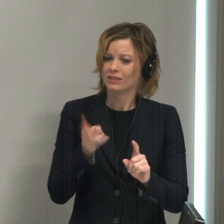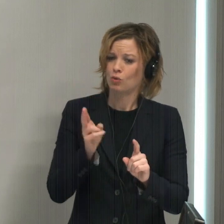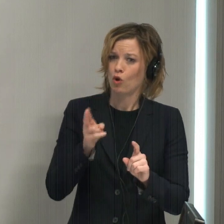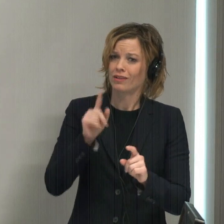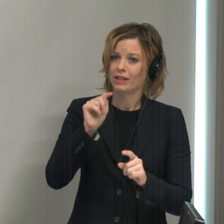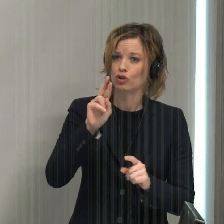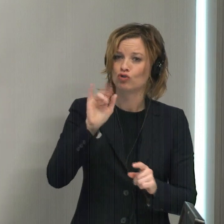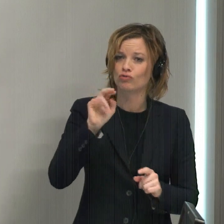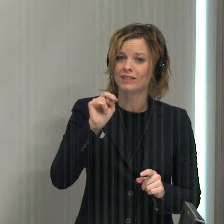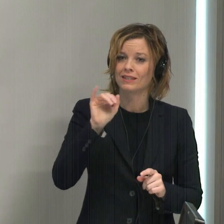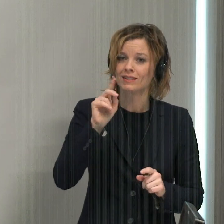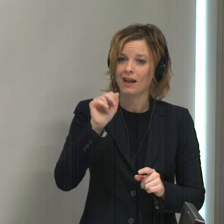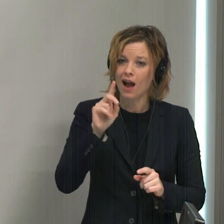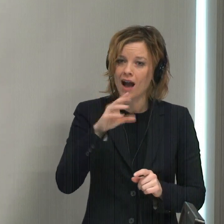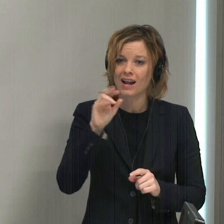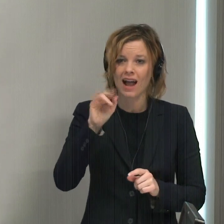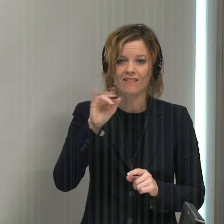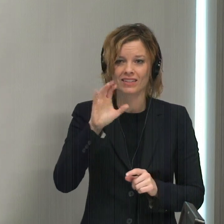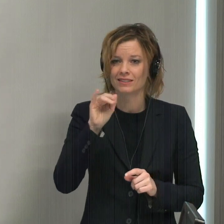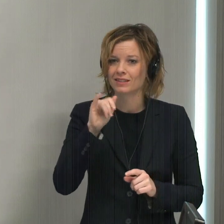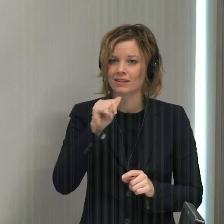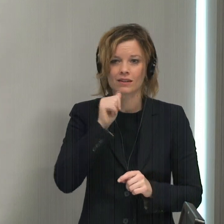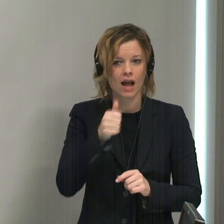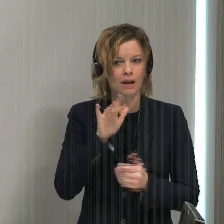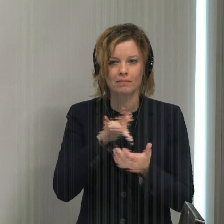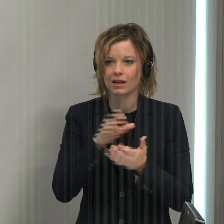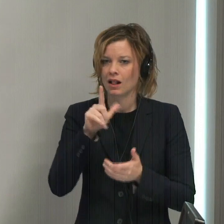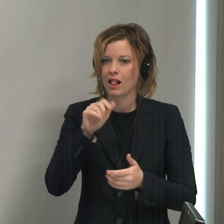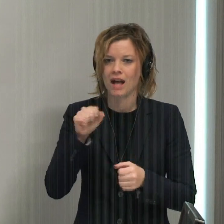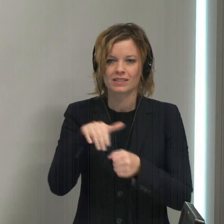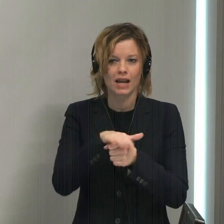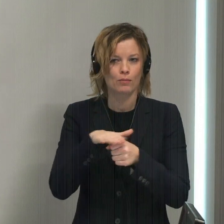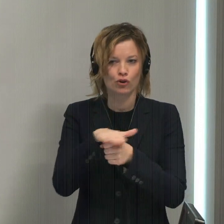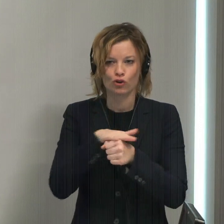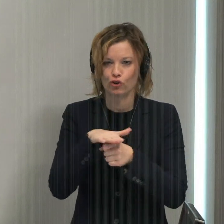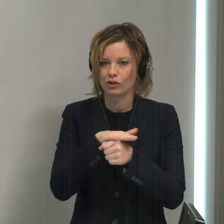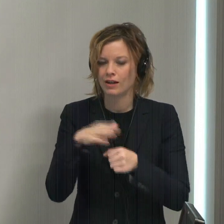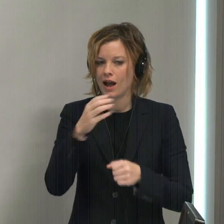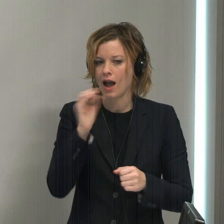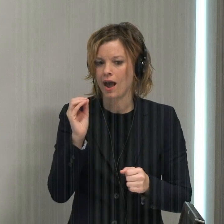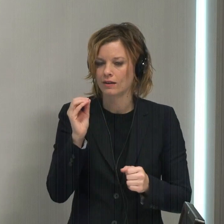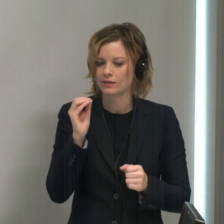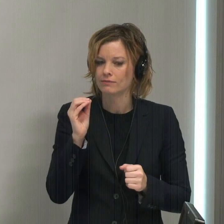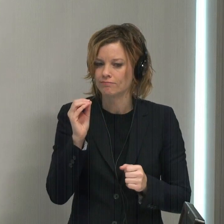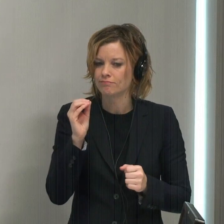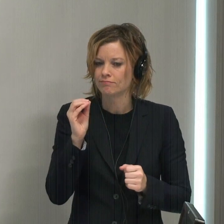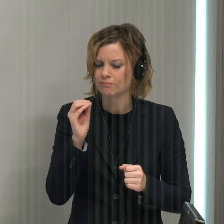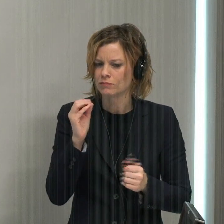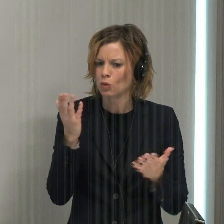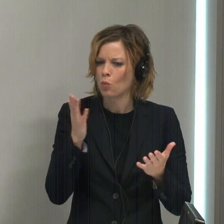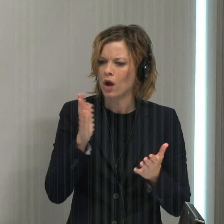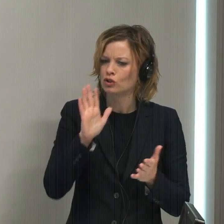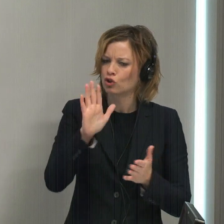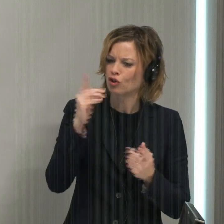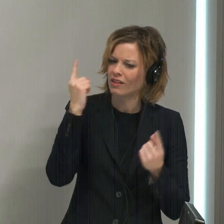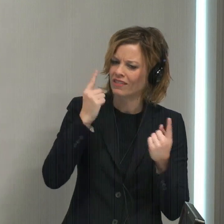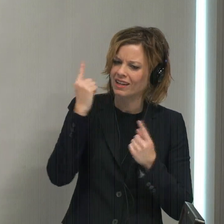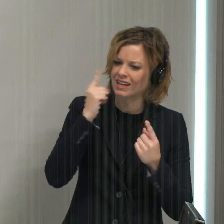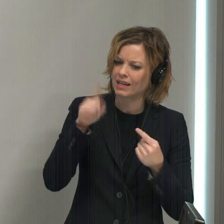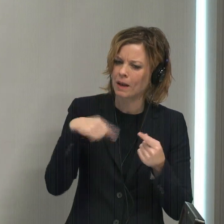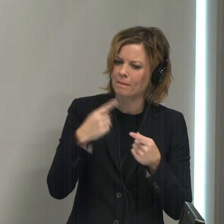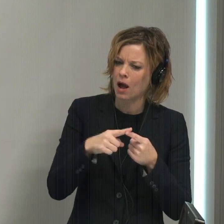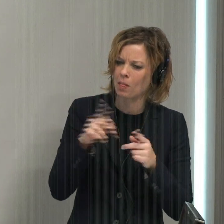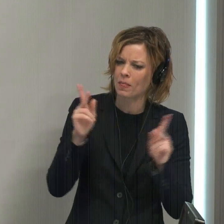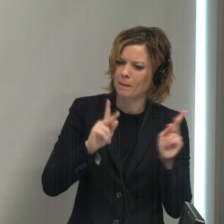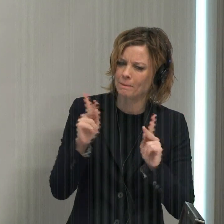Trinidad and Ivy City have not been middle class neighborhoods. And what is her thinking about